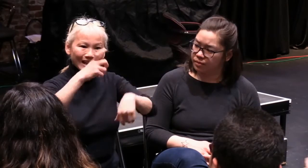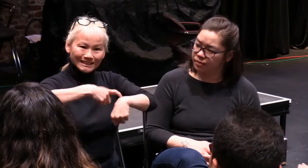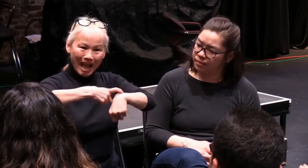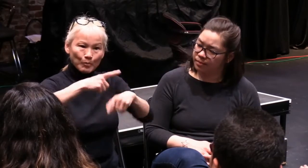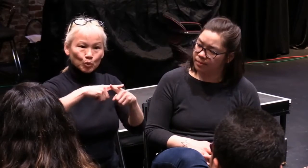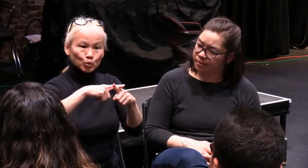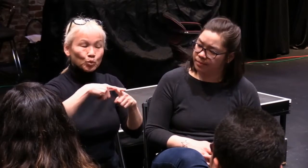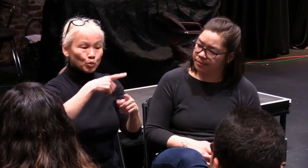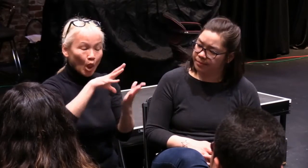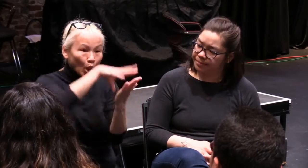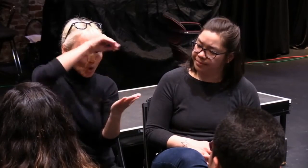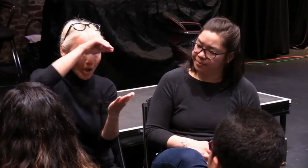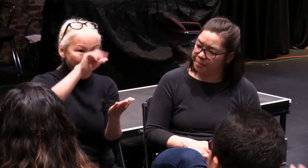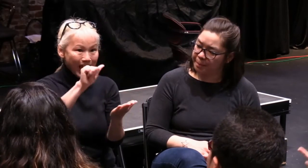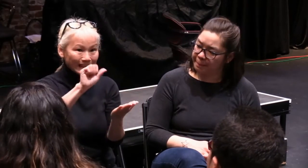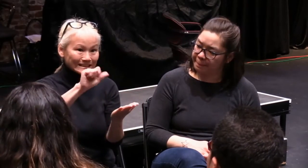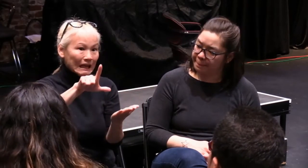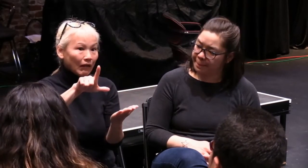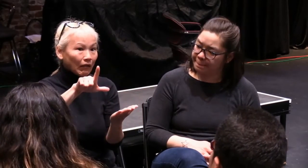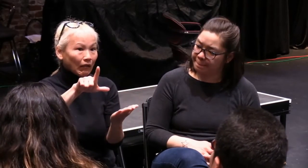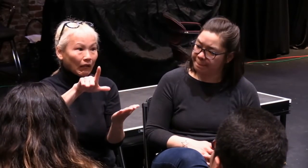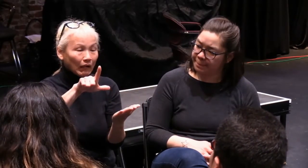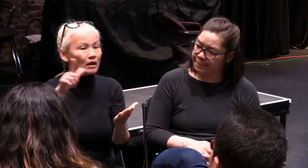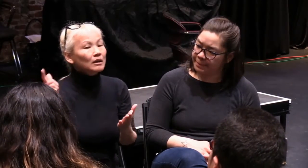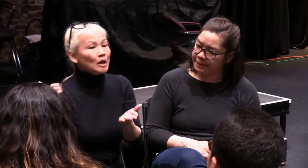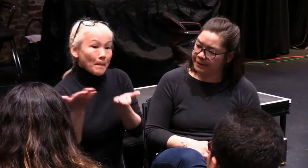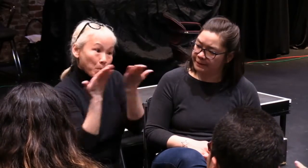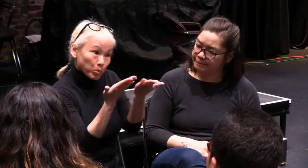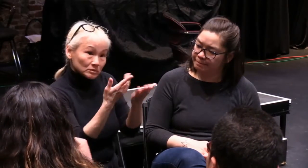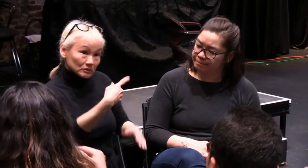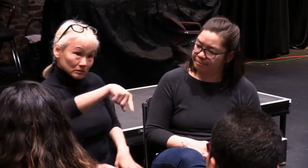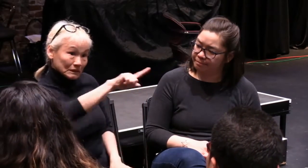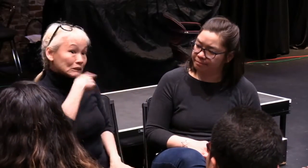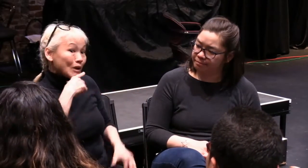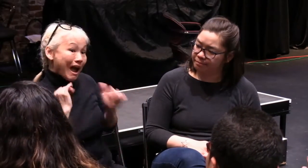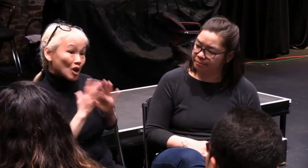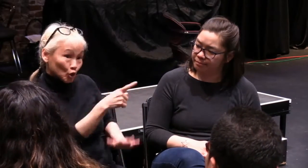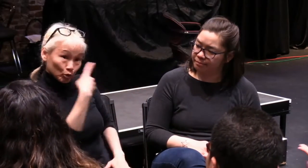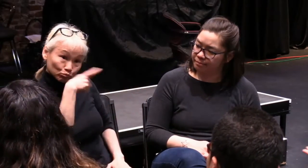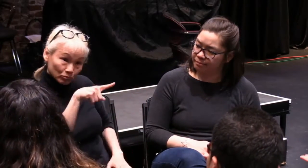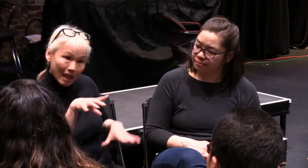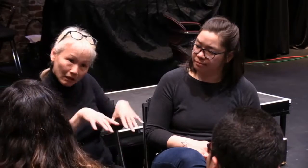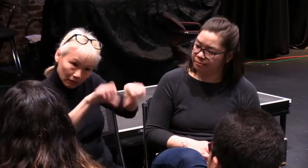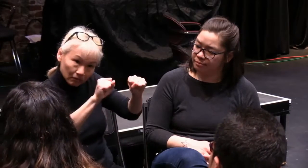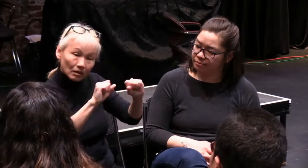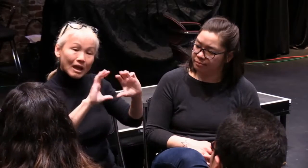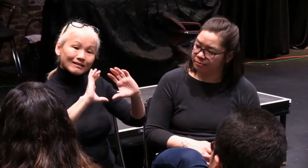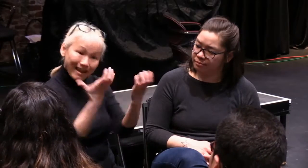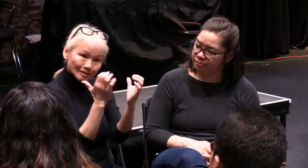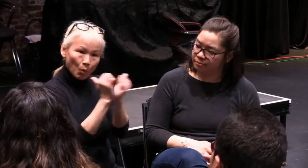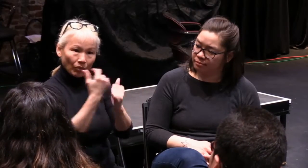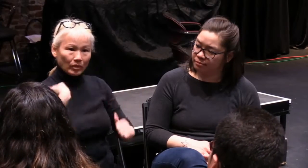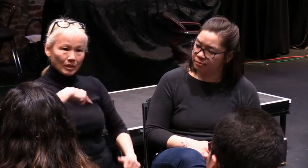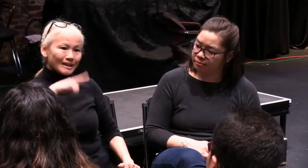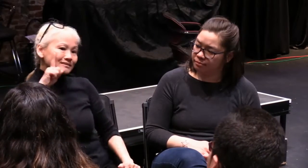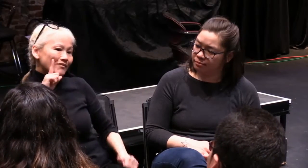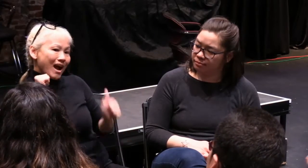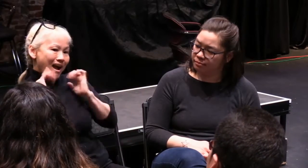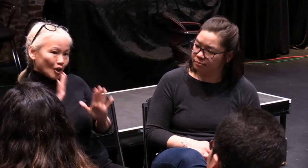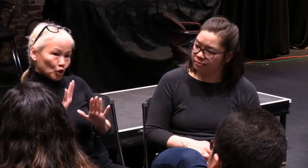Now because equity rules are what they are, we had a very limited amount of time, so there wasn't a consideration that the actors all